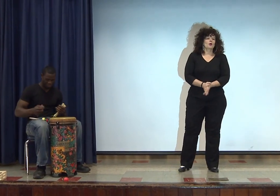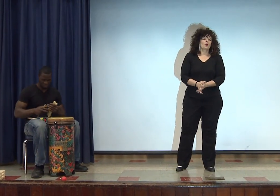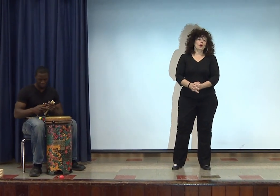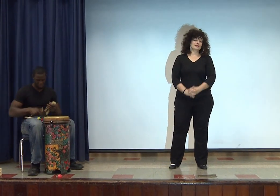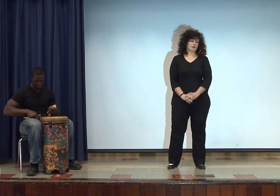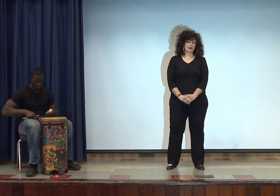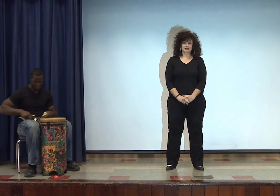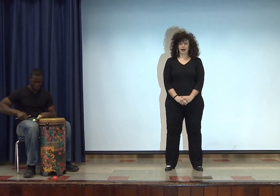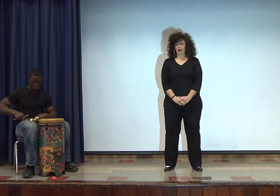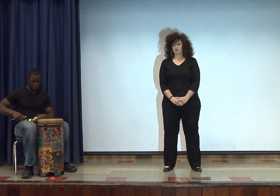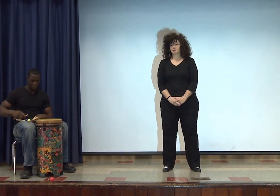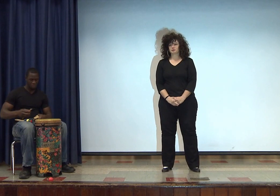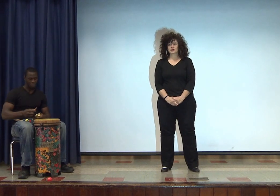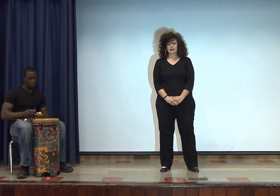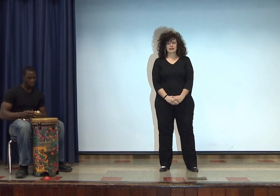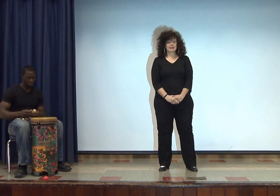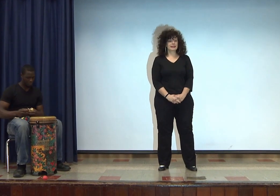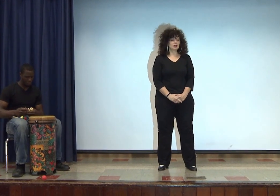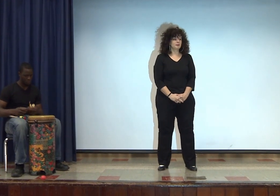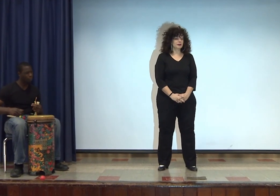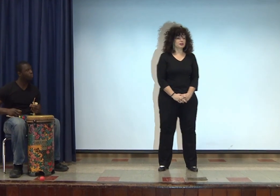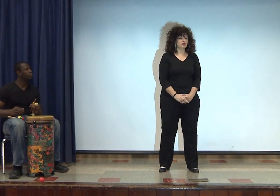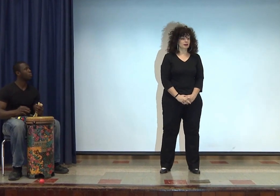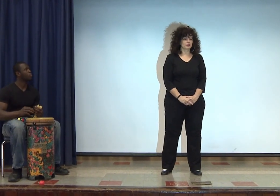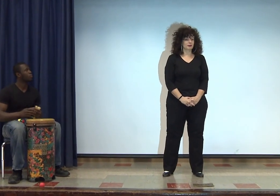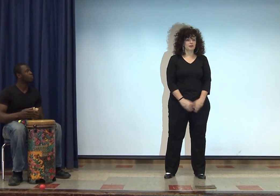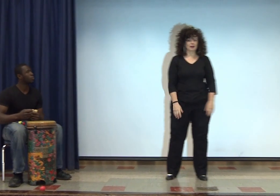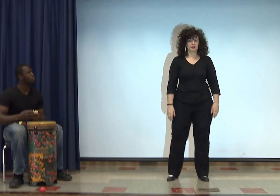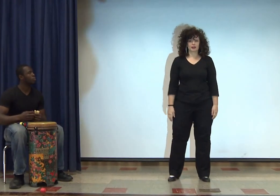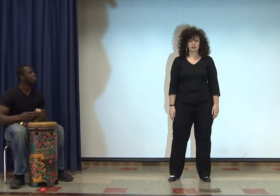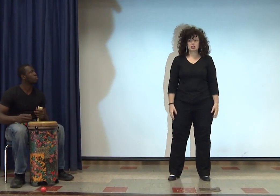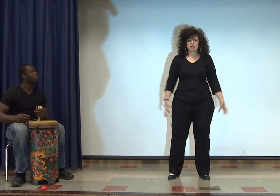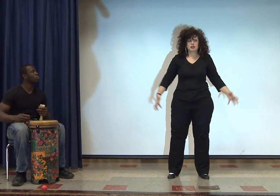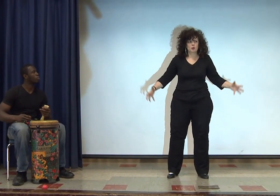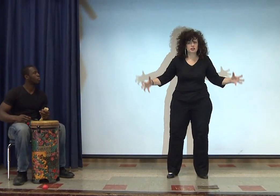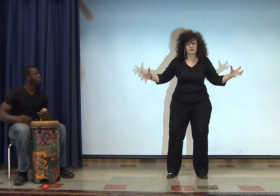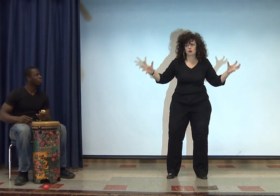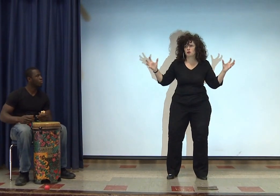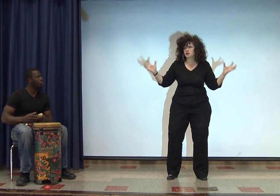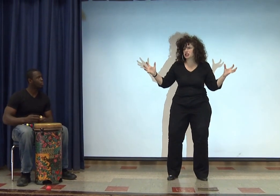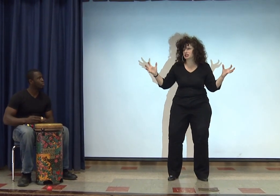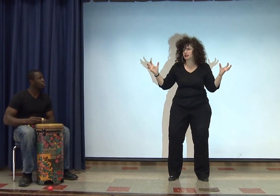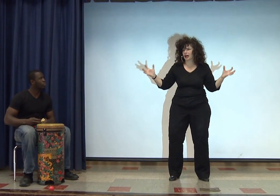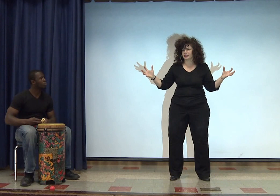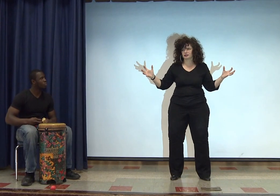Once upon a time, deep in the jungle of Africa, there was a ferocious lion.